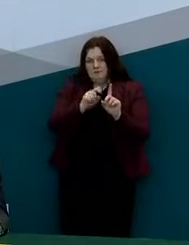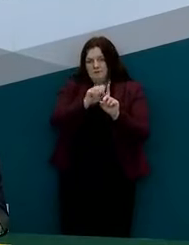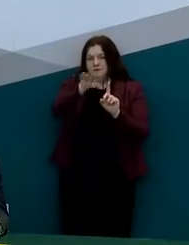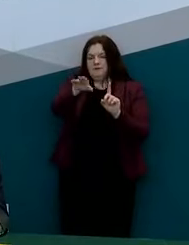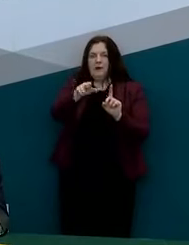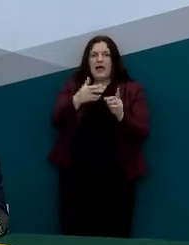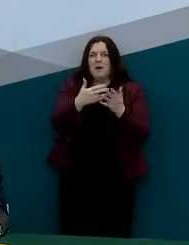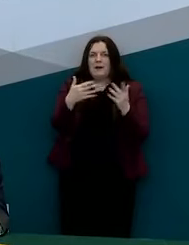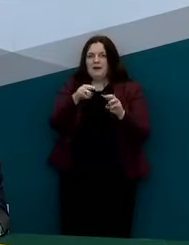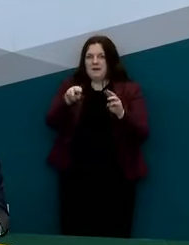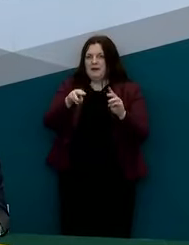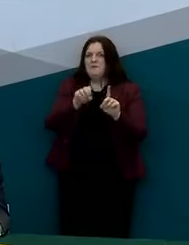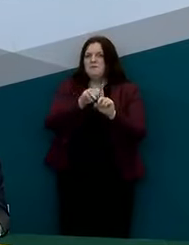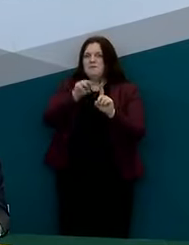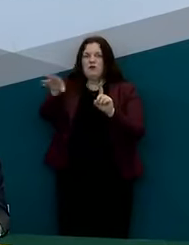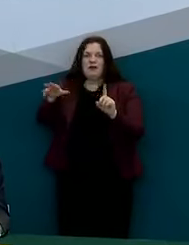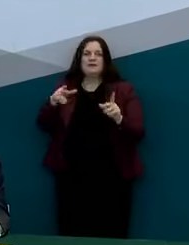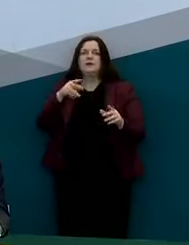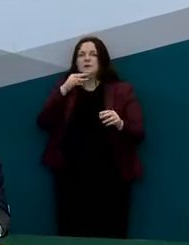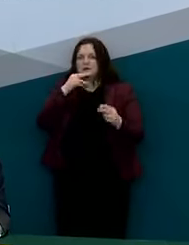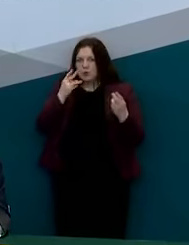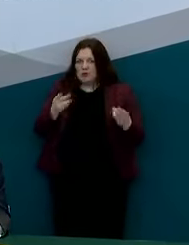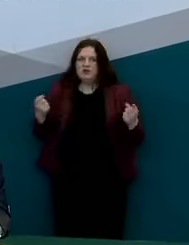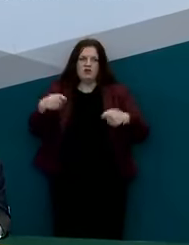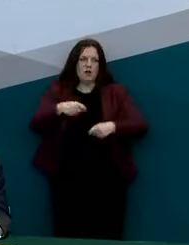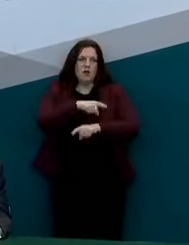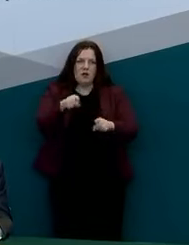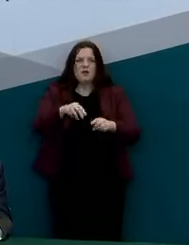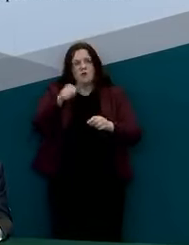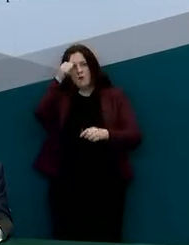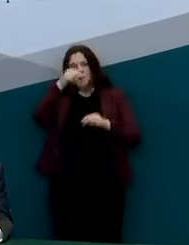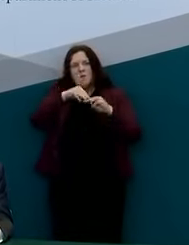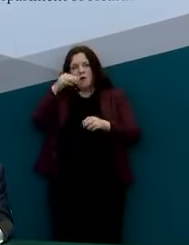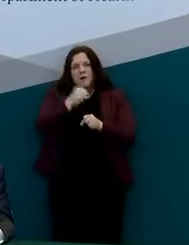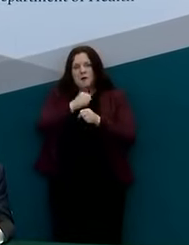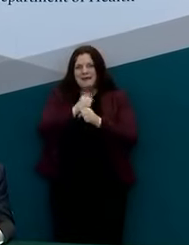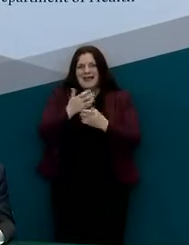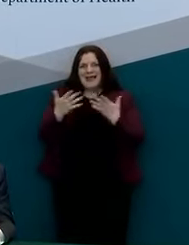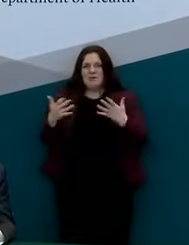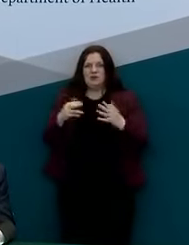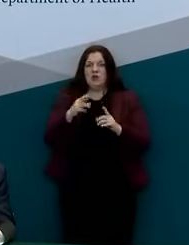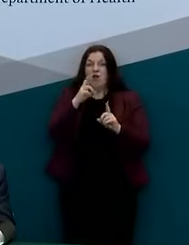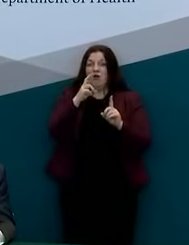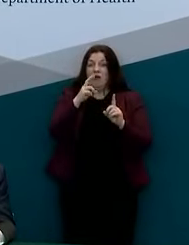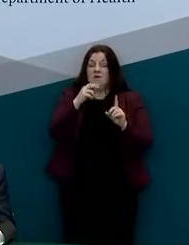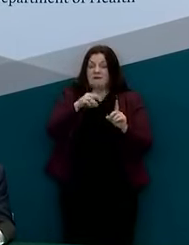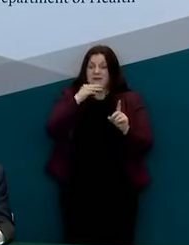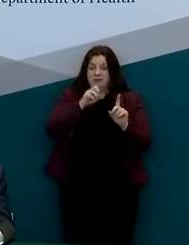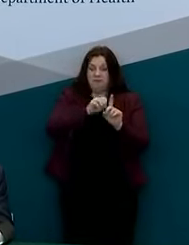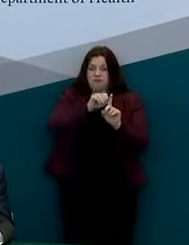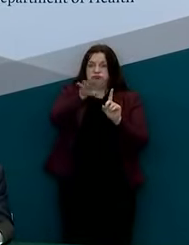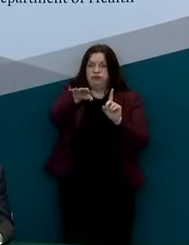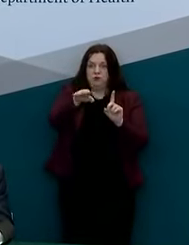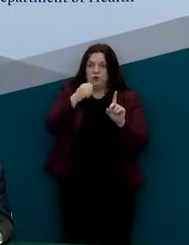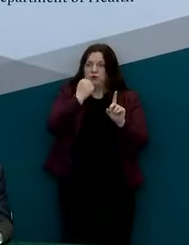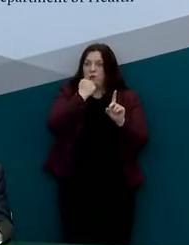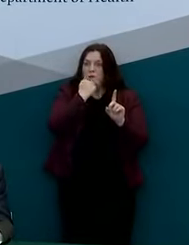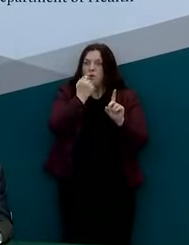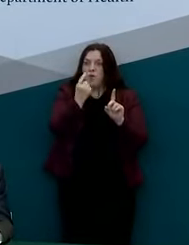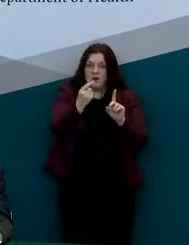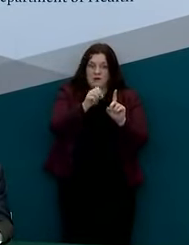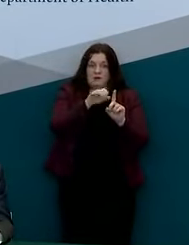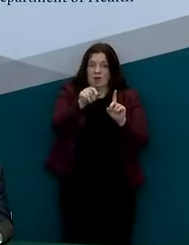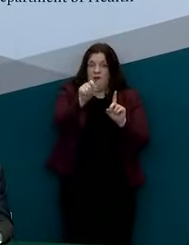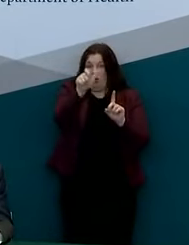what's going on right now just how close to that critical reproduction number of one are we and that message then